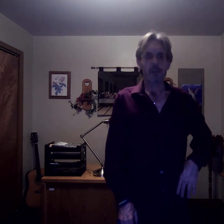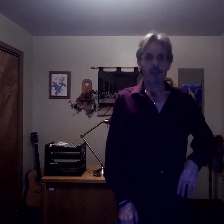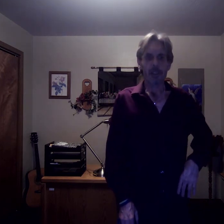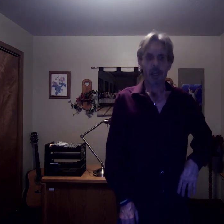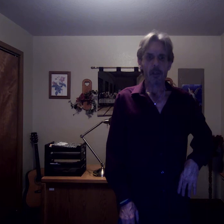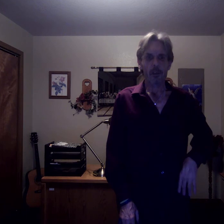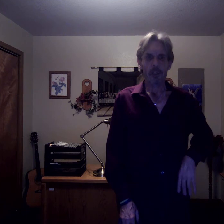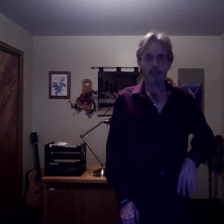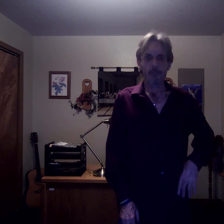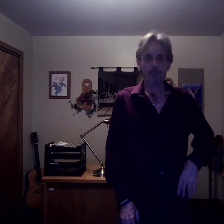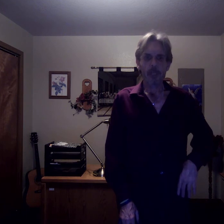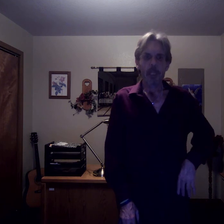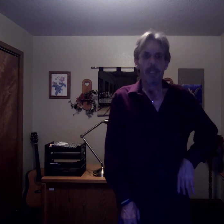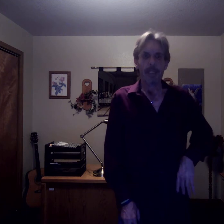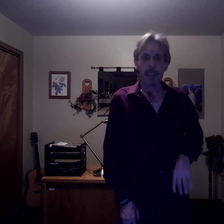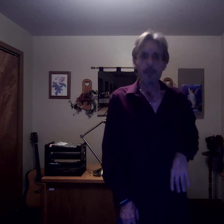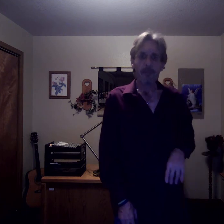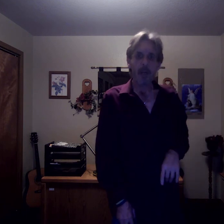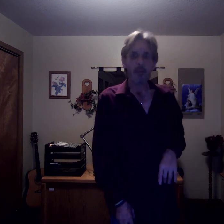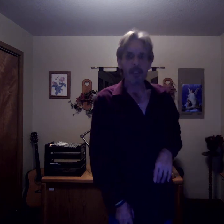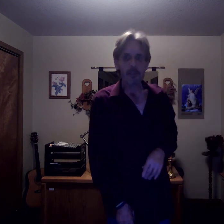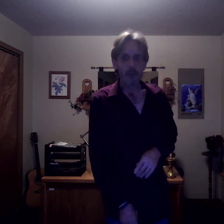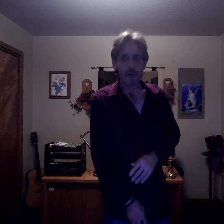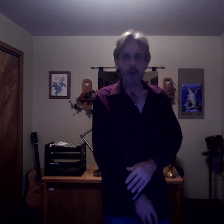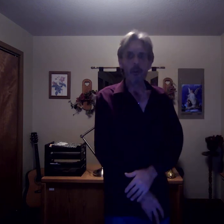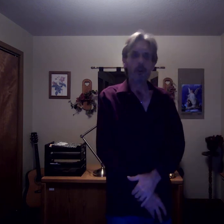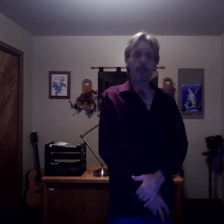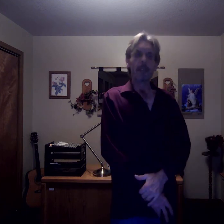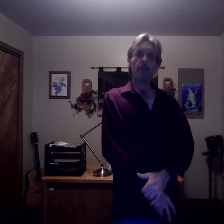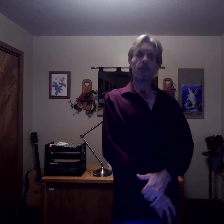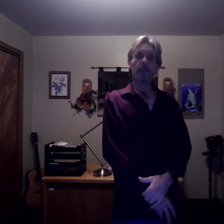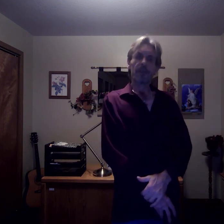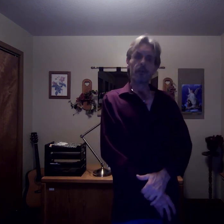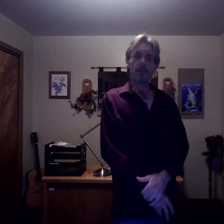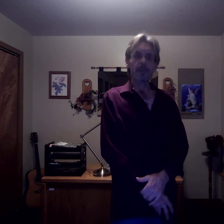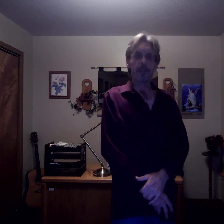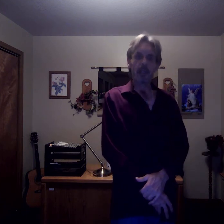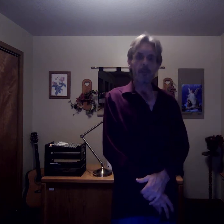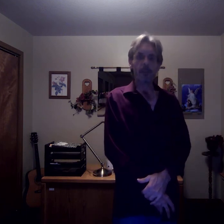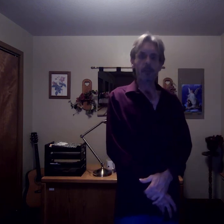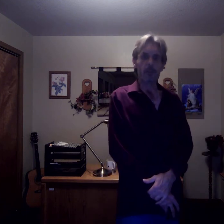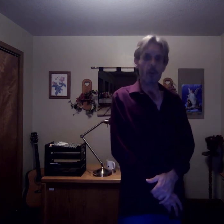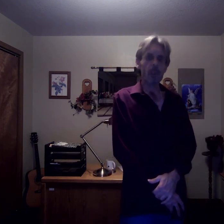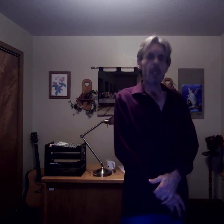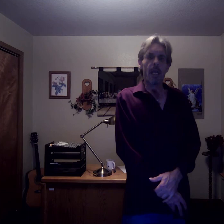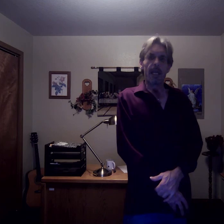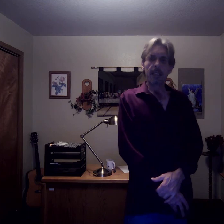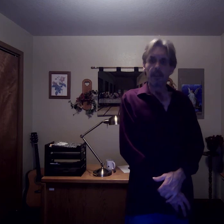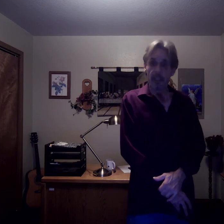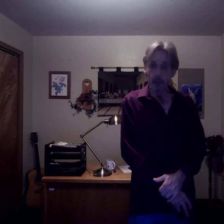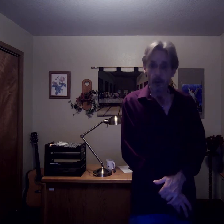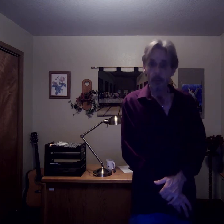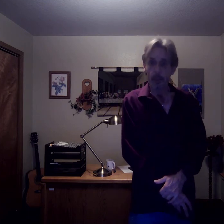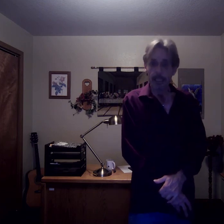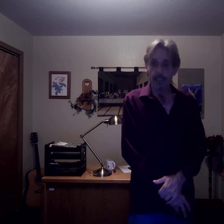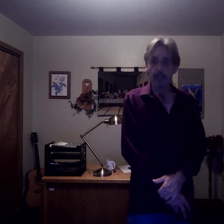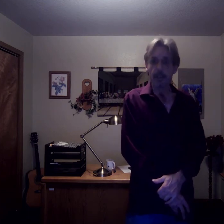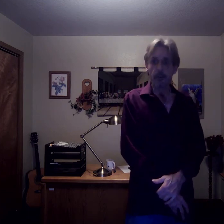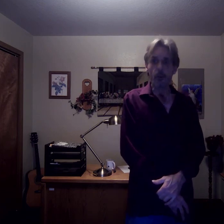psychology. It has been found that students who wanted to play musical instruments in elementary school and continued to play in high school